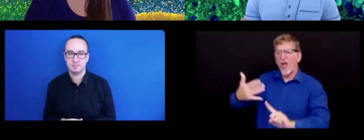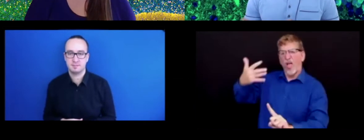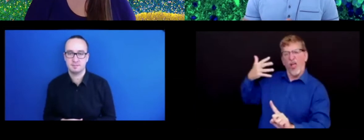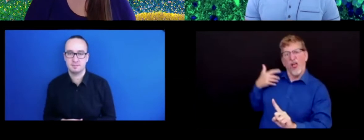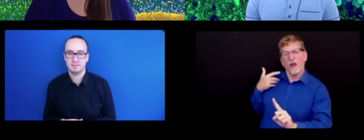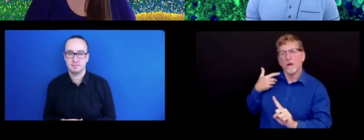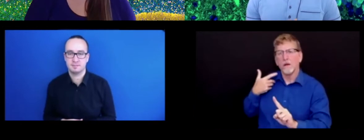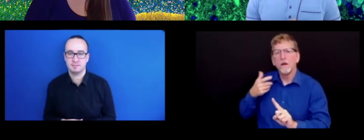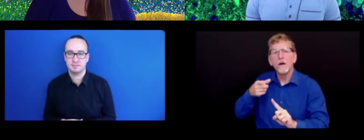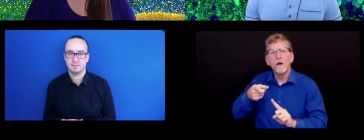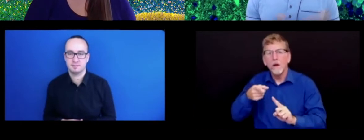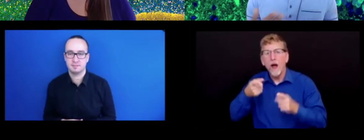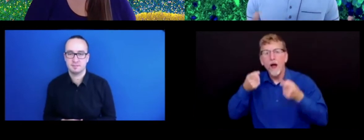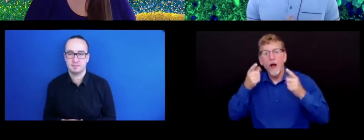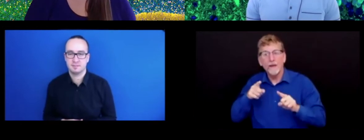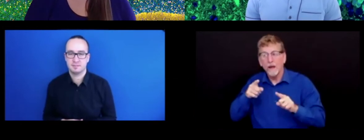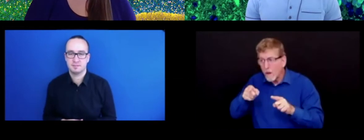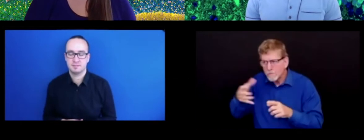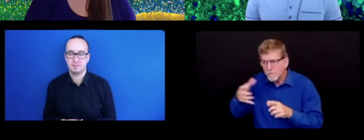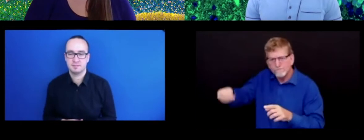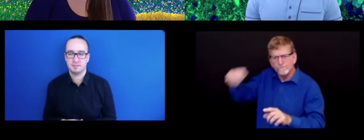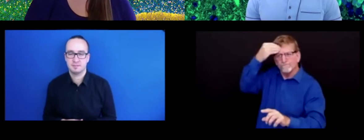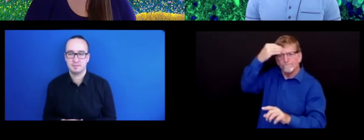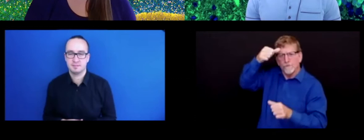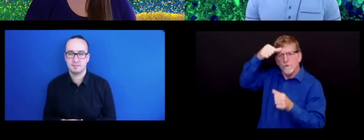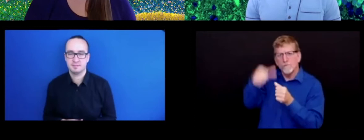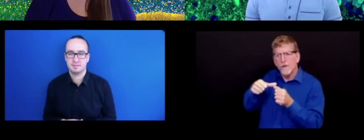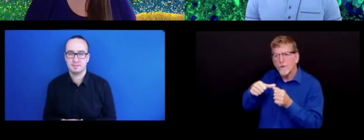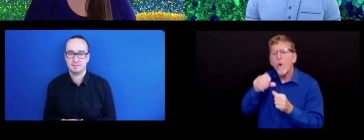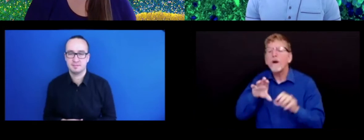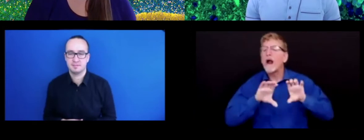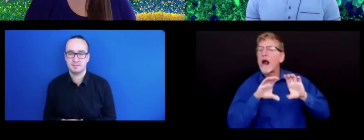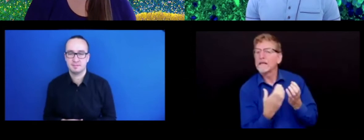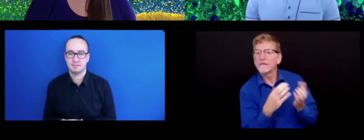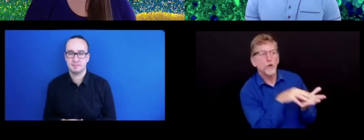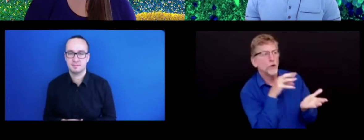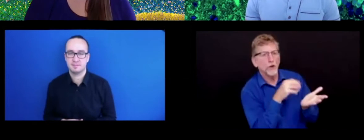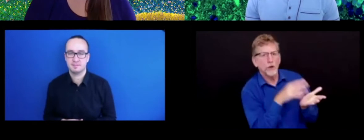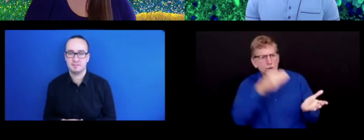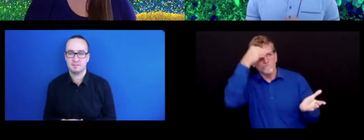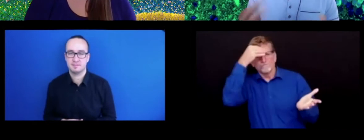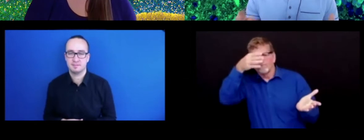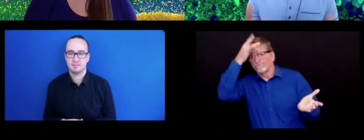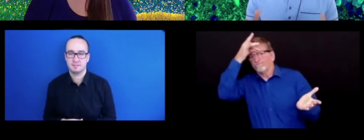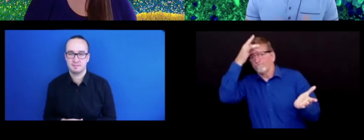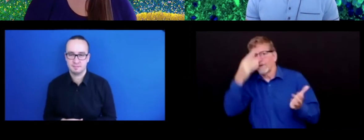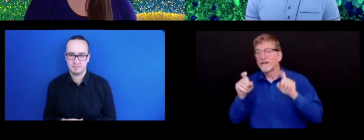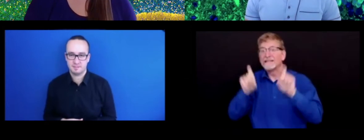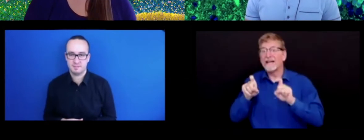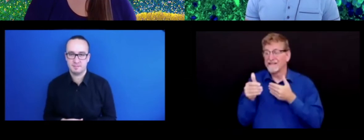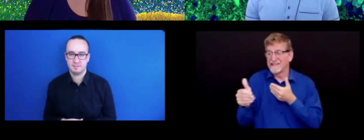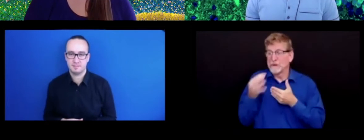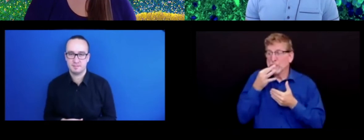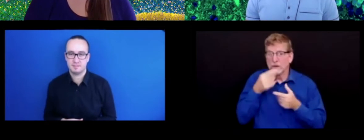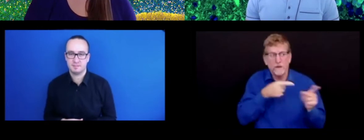happened long ago or if you tried to remember lessons that you learned in class last week for a test that's coming up.